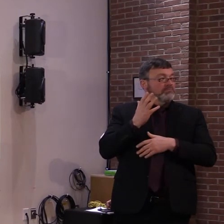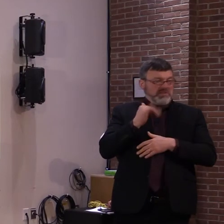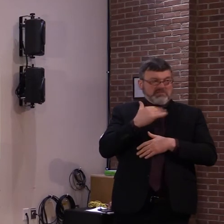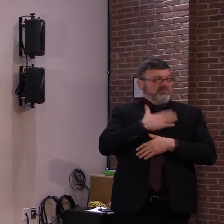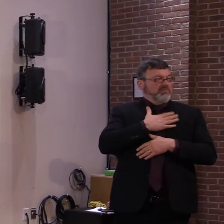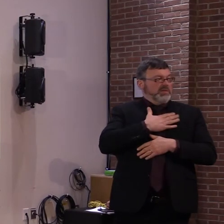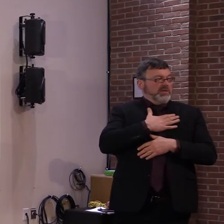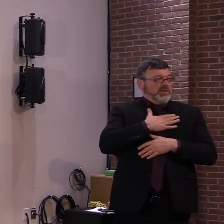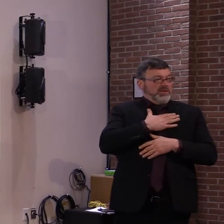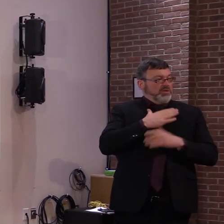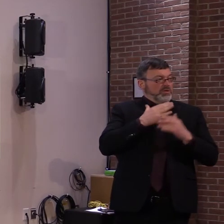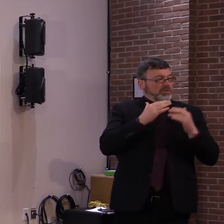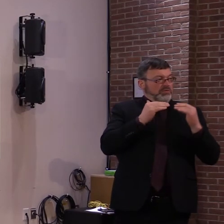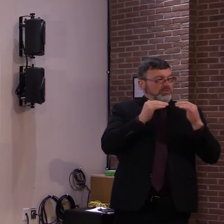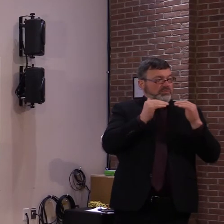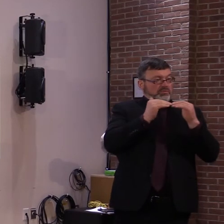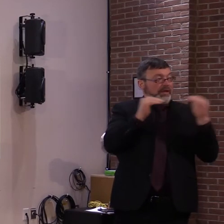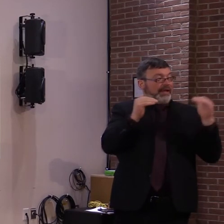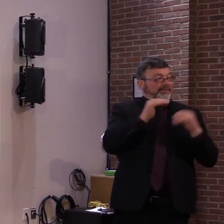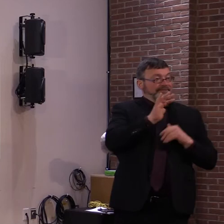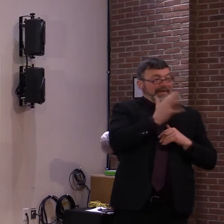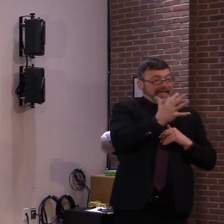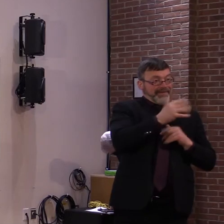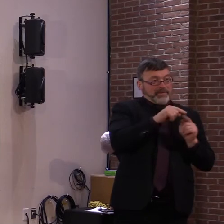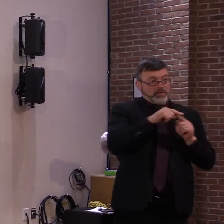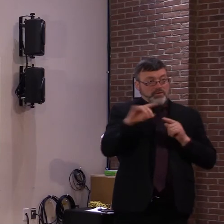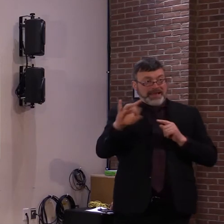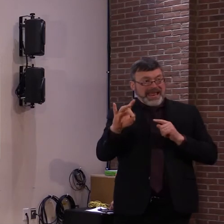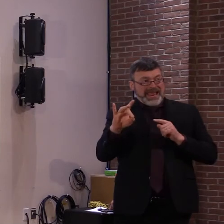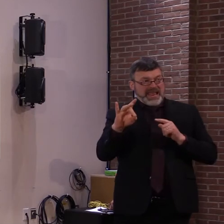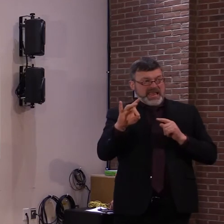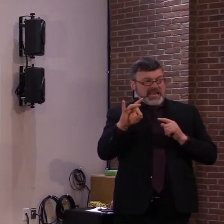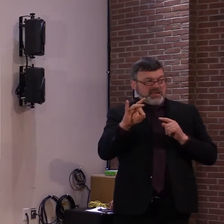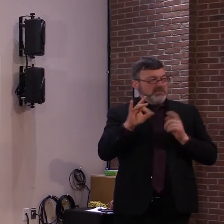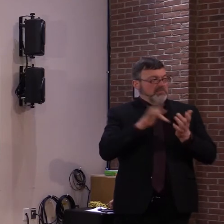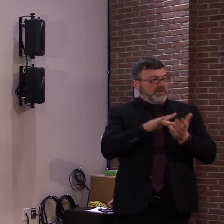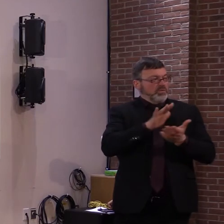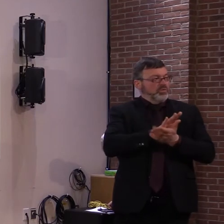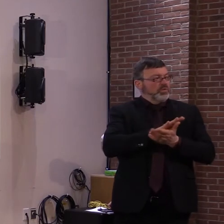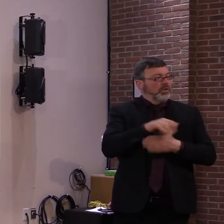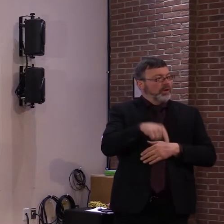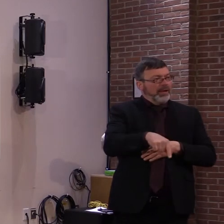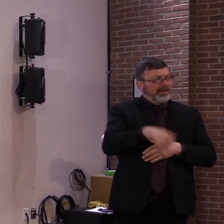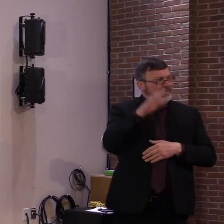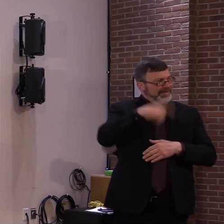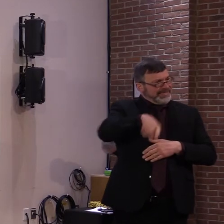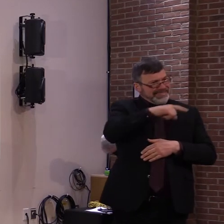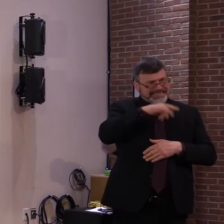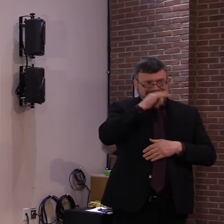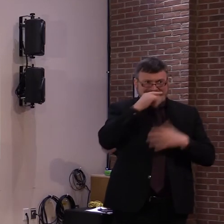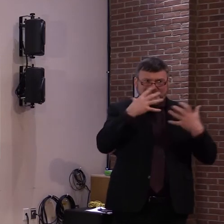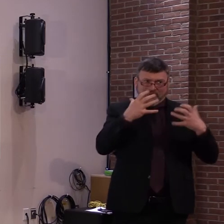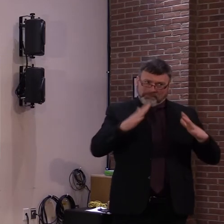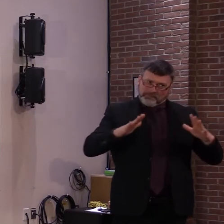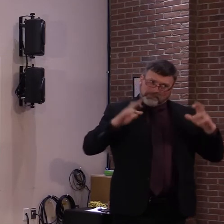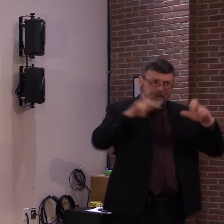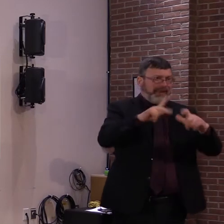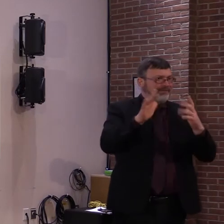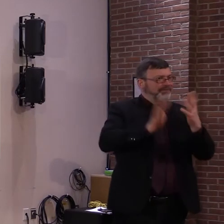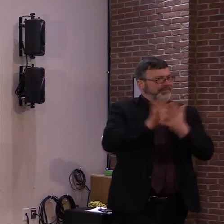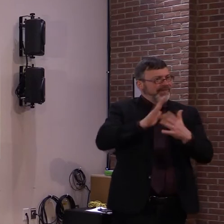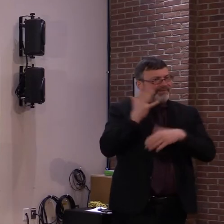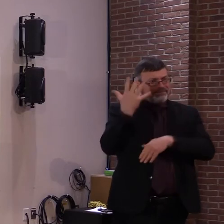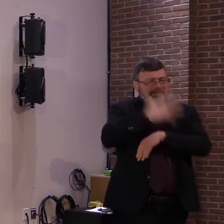requirements and kids attending different numbers of days a week. So it's, it's confusing. Um, but that's good to hear. Um, I think the other